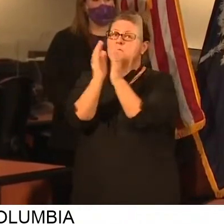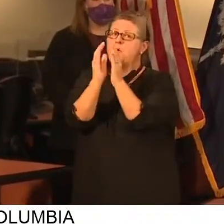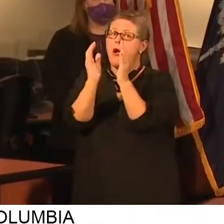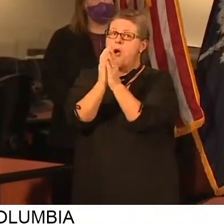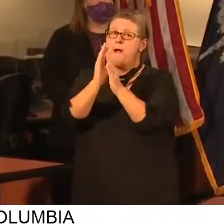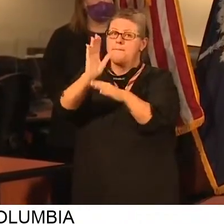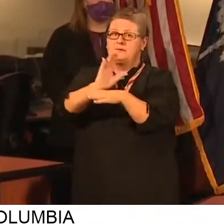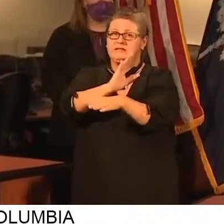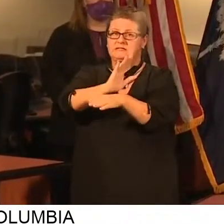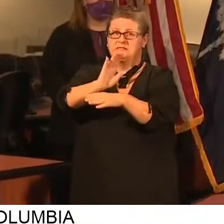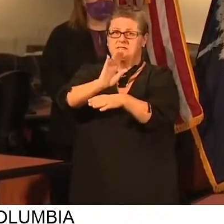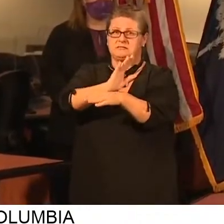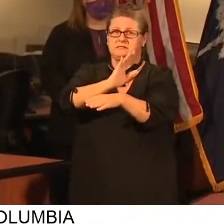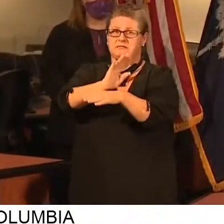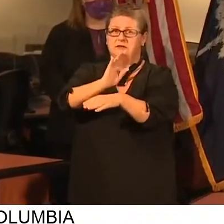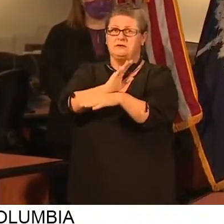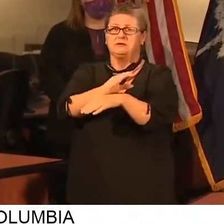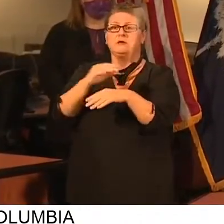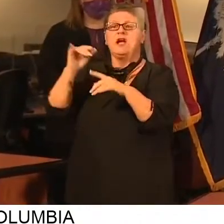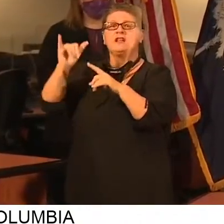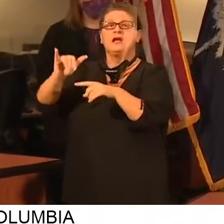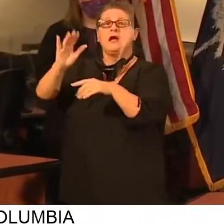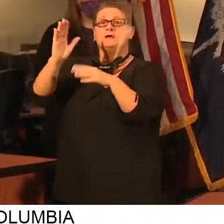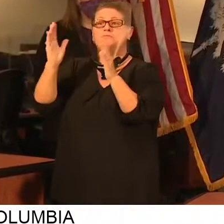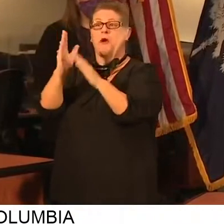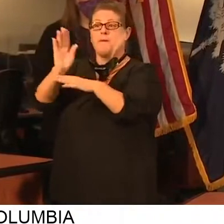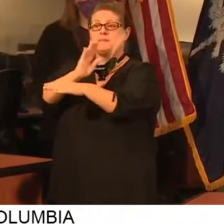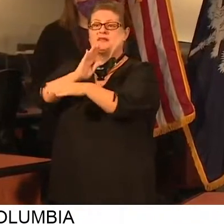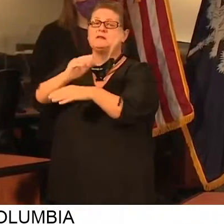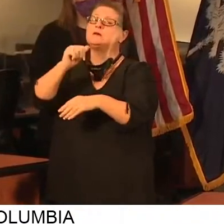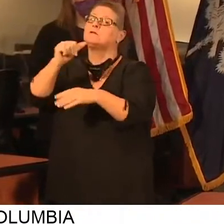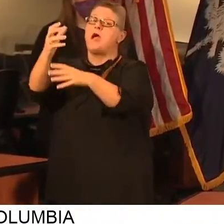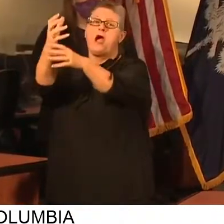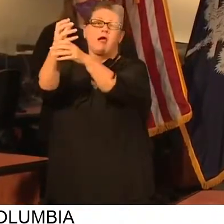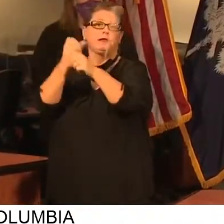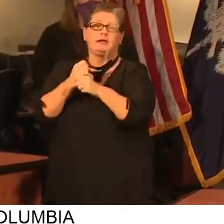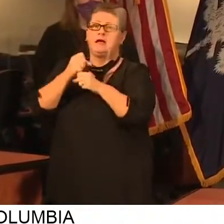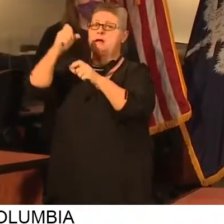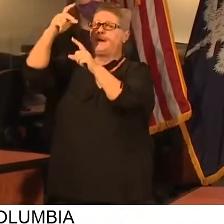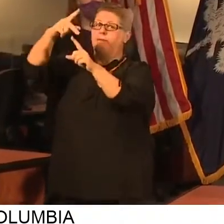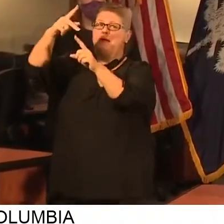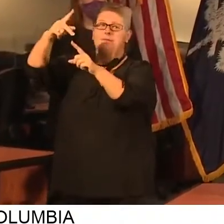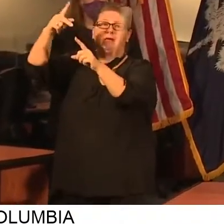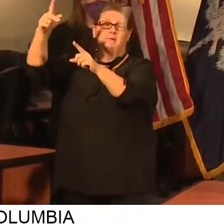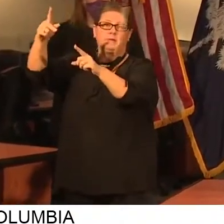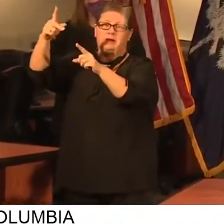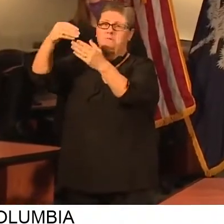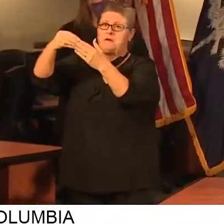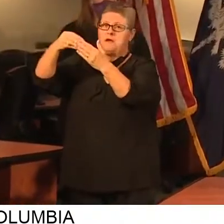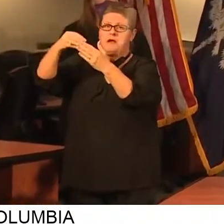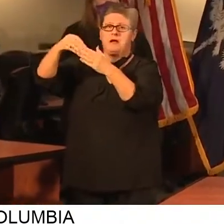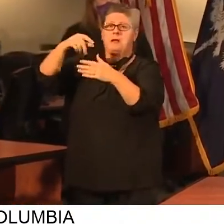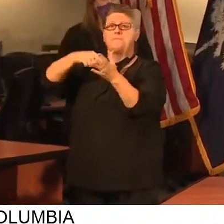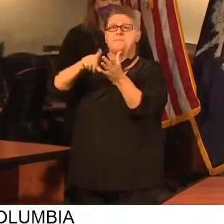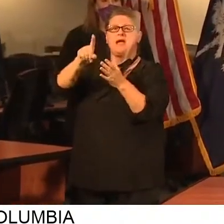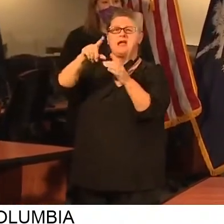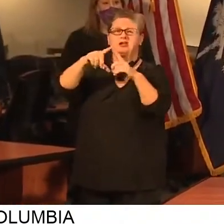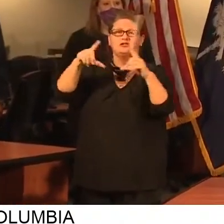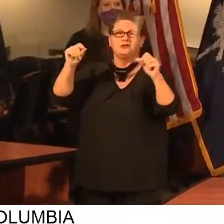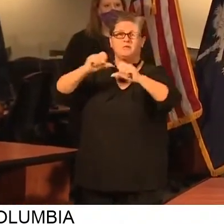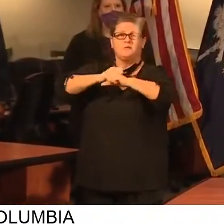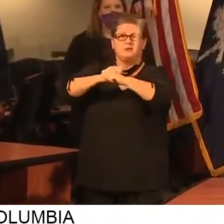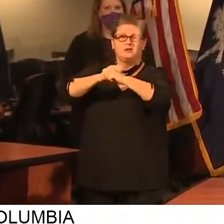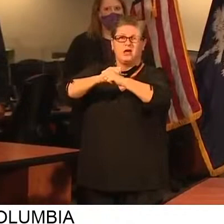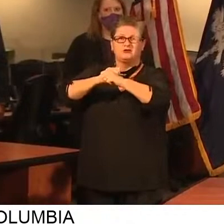to small businesses that did not receive federal funds under the Paycheck Protection Program loans from the Small